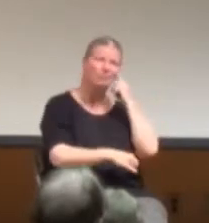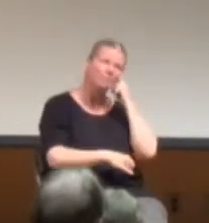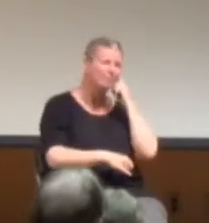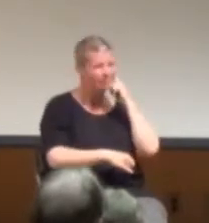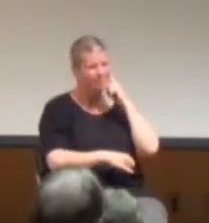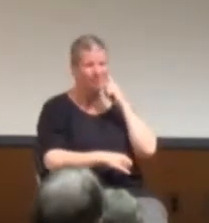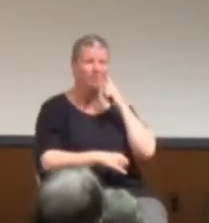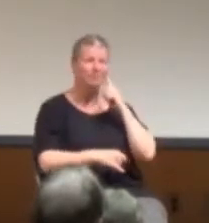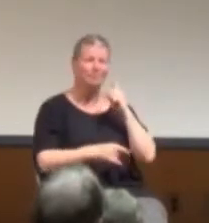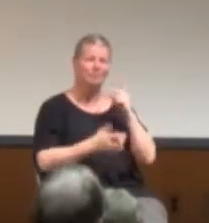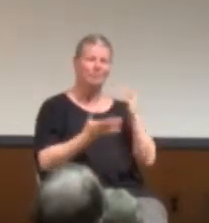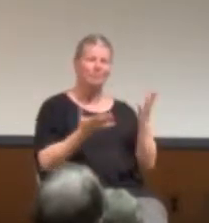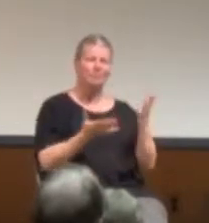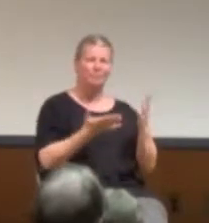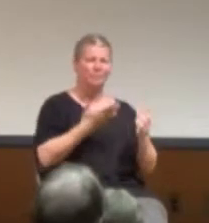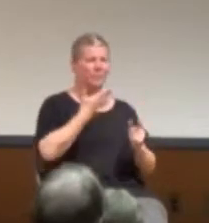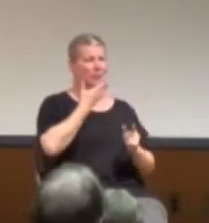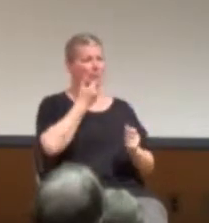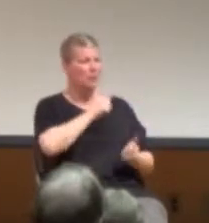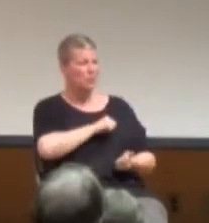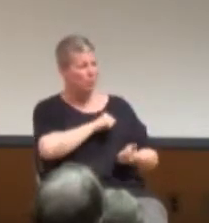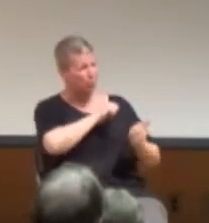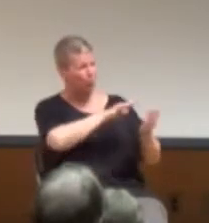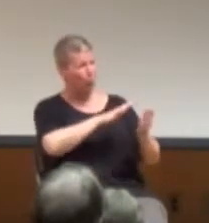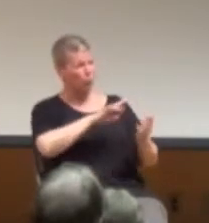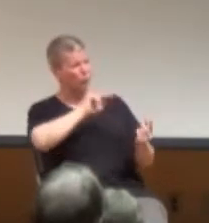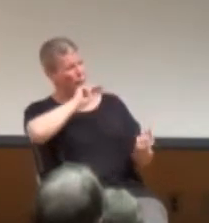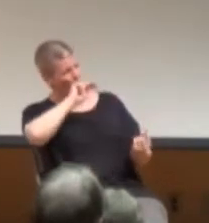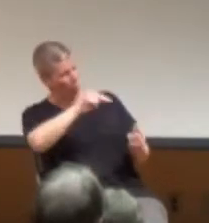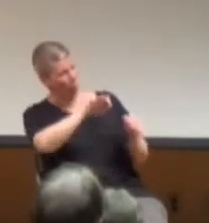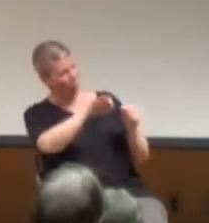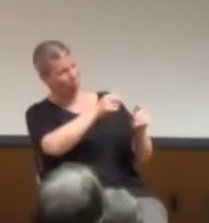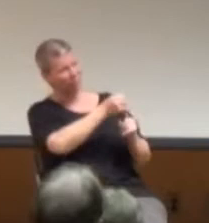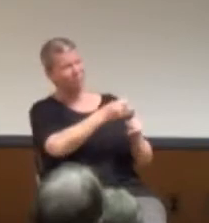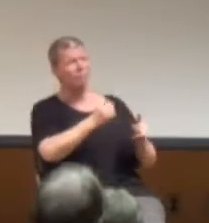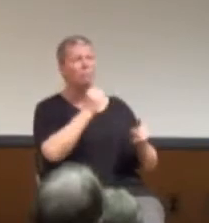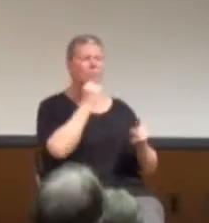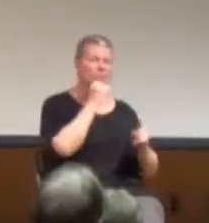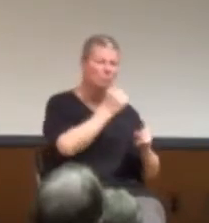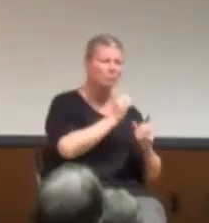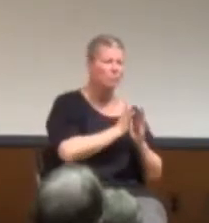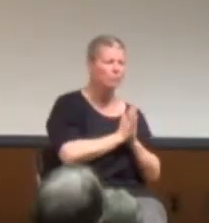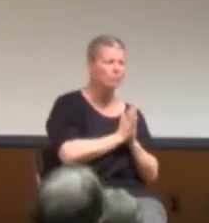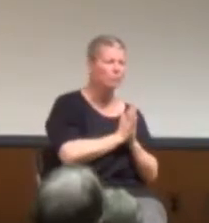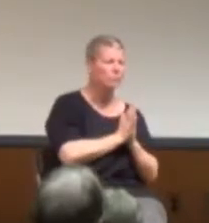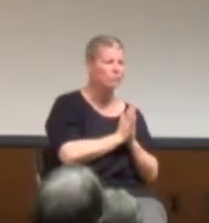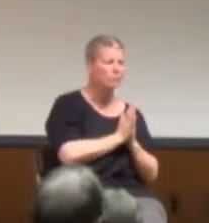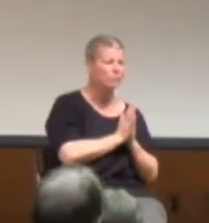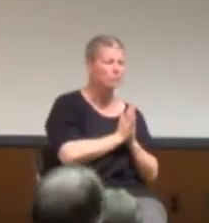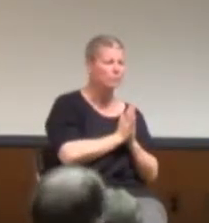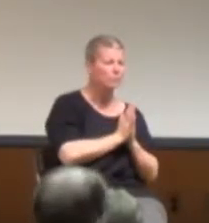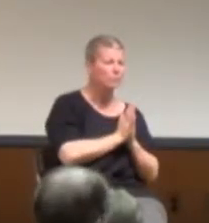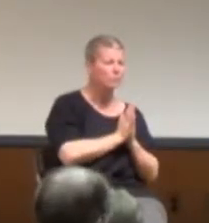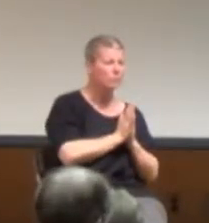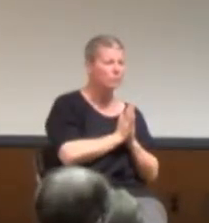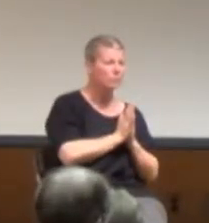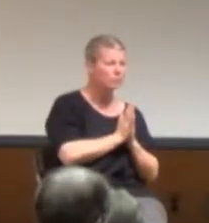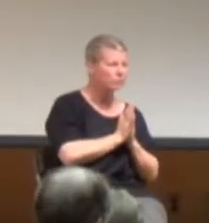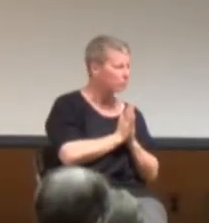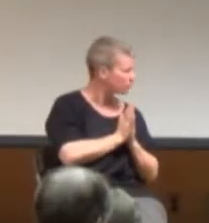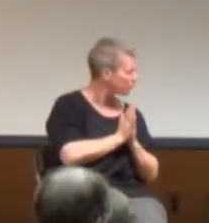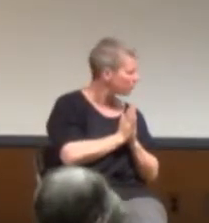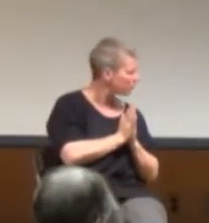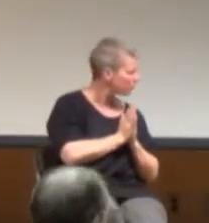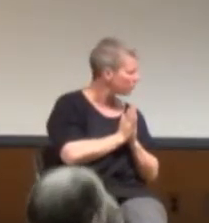what I was presenting there. But, um, yeah, yes, the, I think that if you,